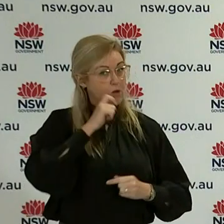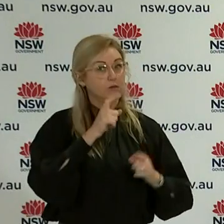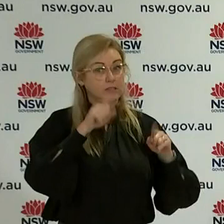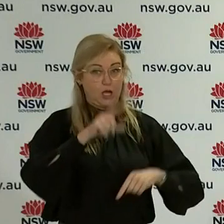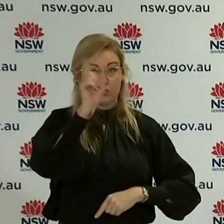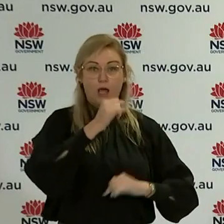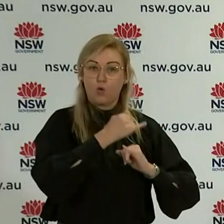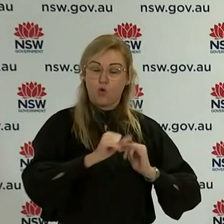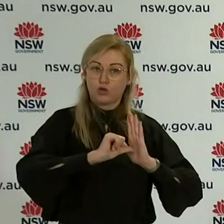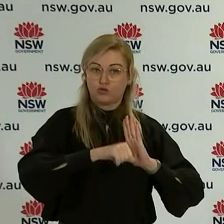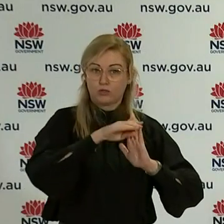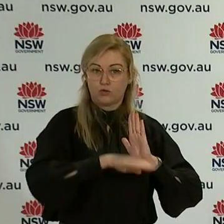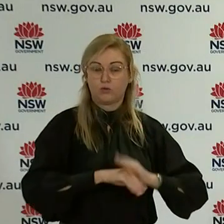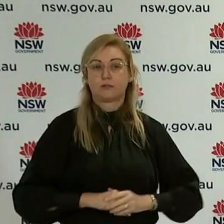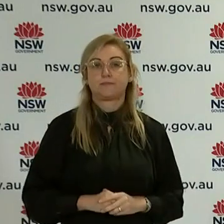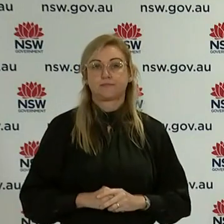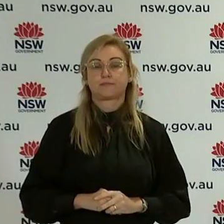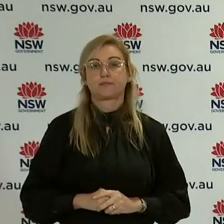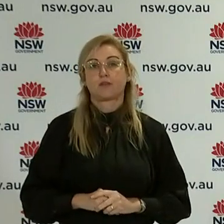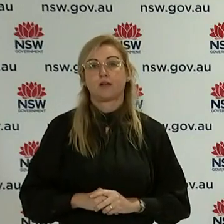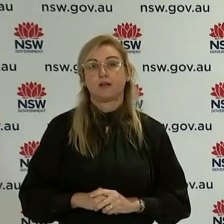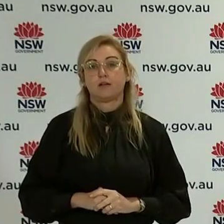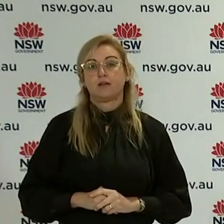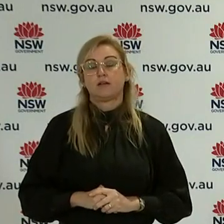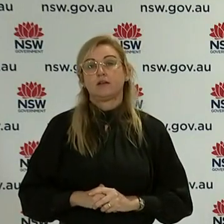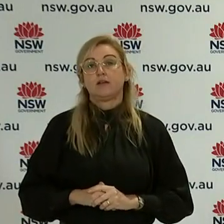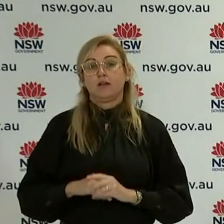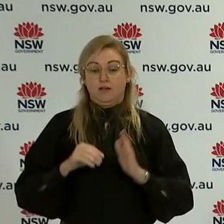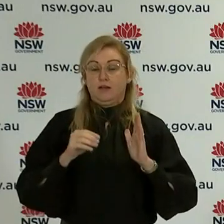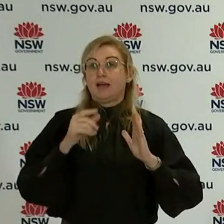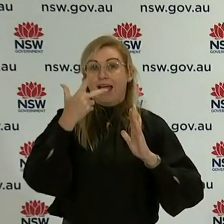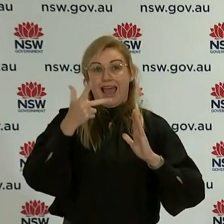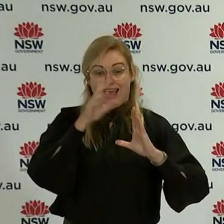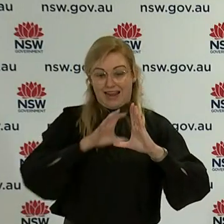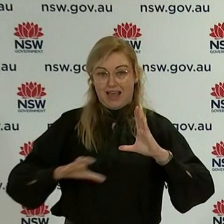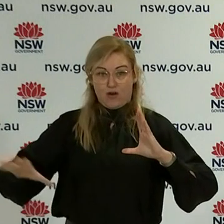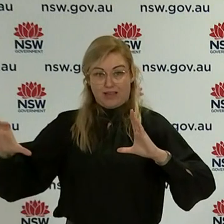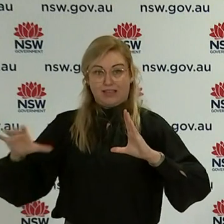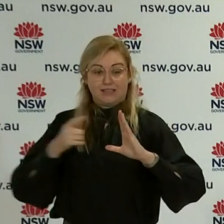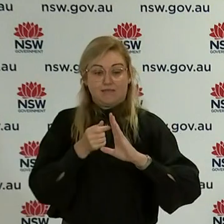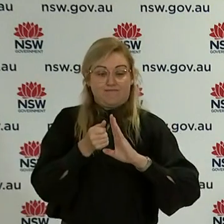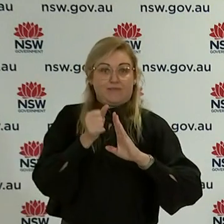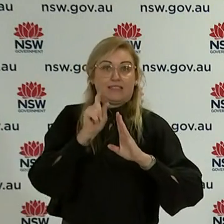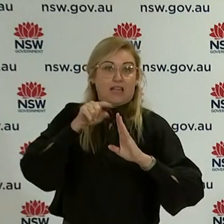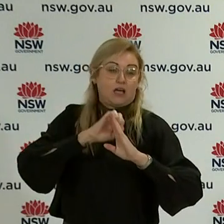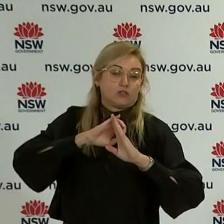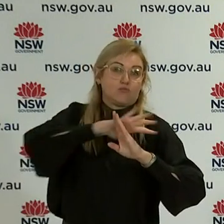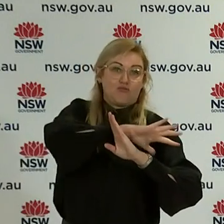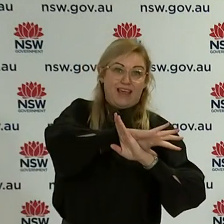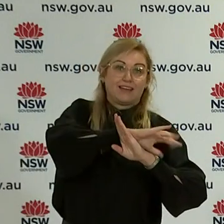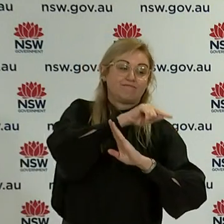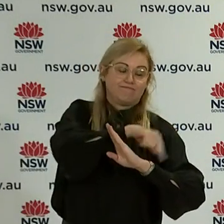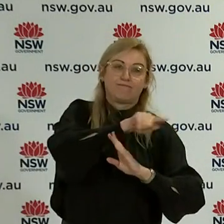the front of the epidemic move into parts of Penrith adjacent to the areas in western Sydney and southwestern Sydney.